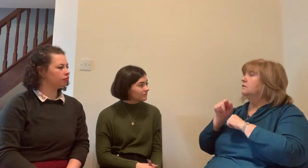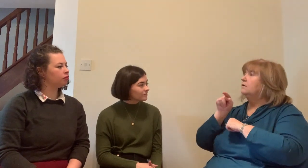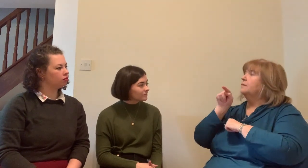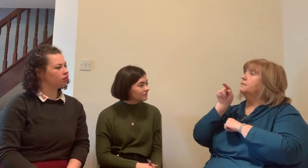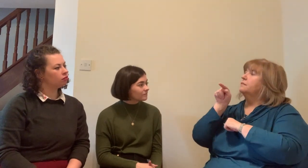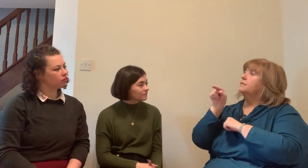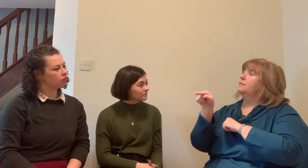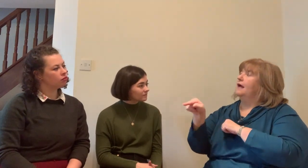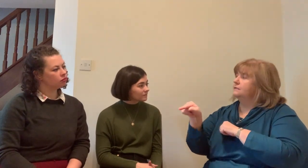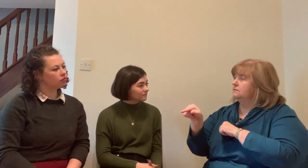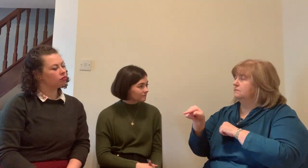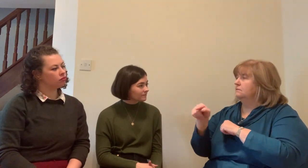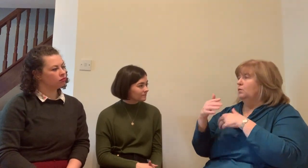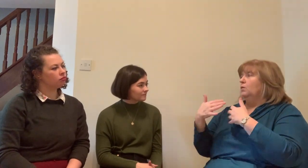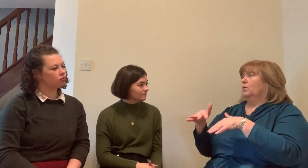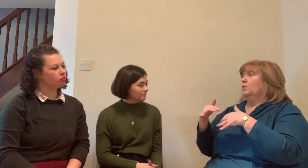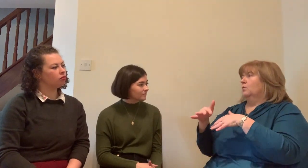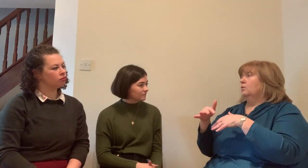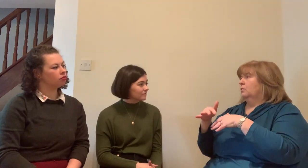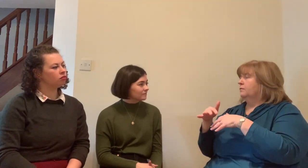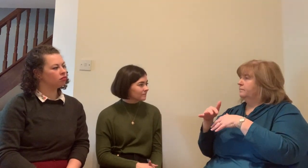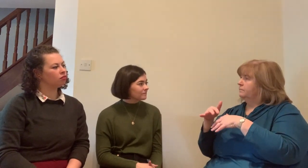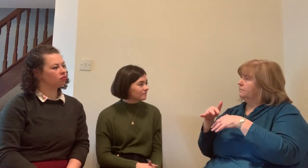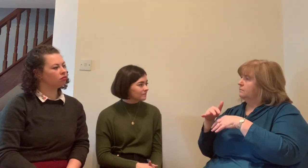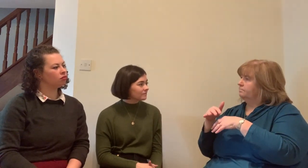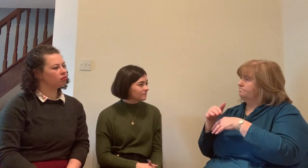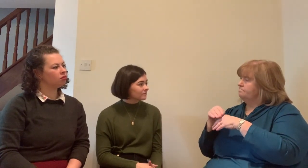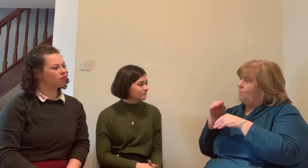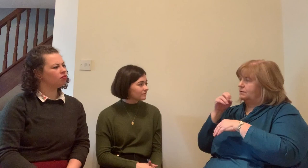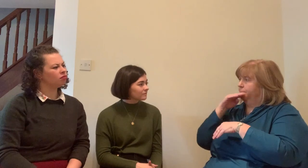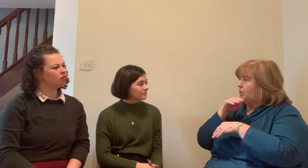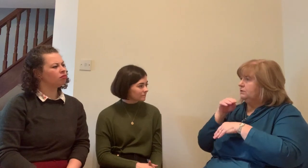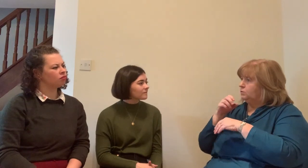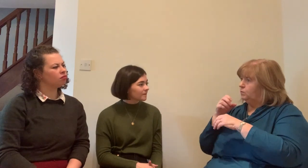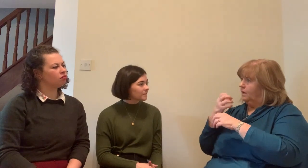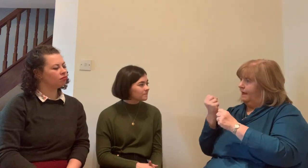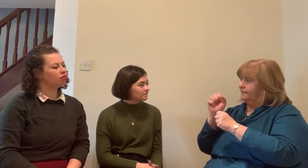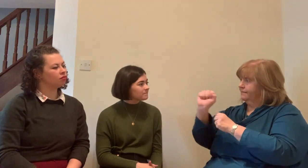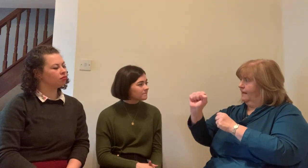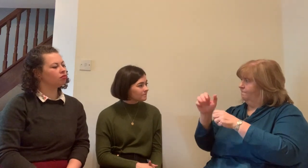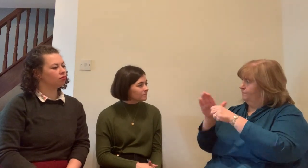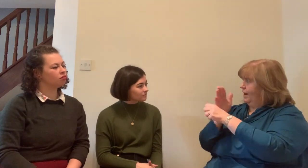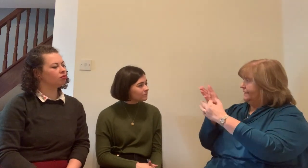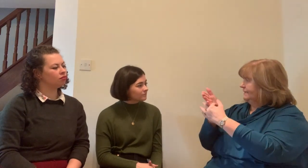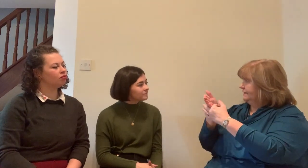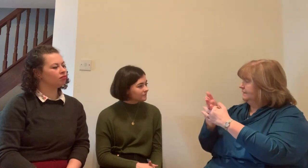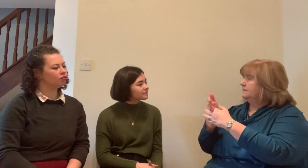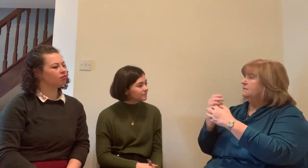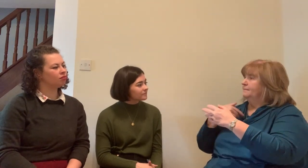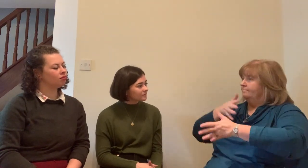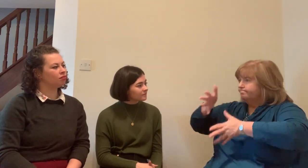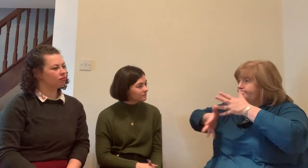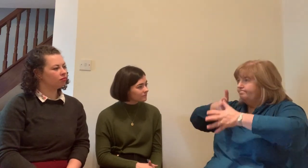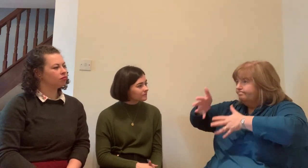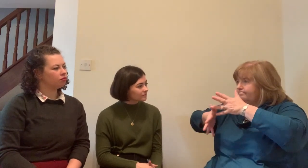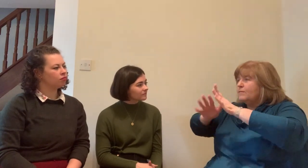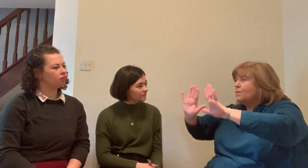or would they be more kind of working in general areas or do a little bit of everything? a different skill. Obviously when we think about our everyday